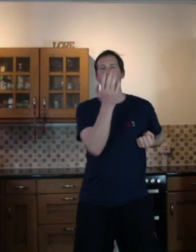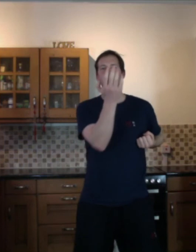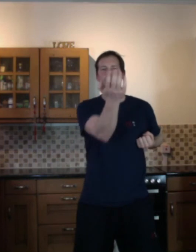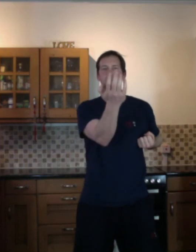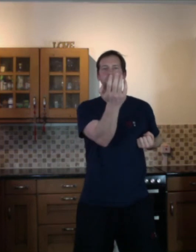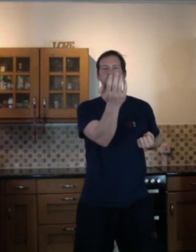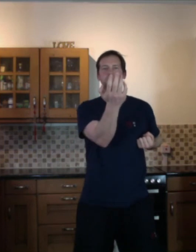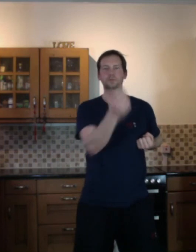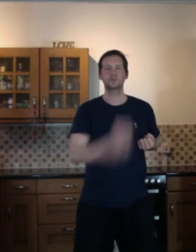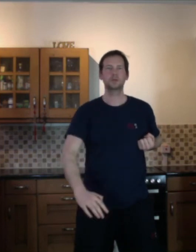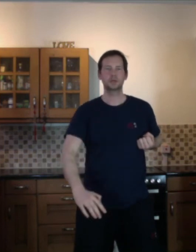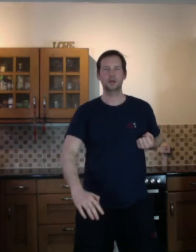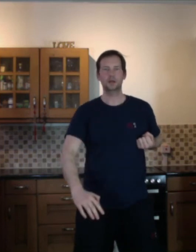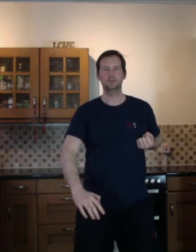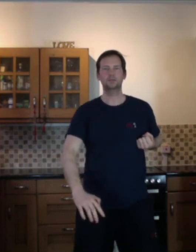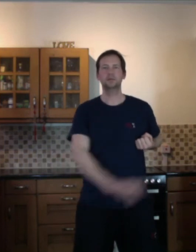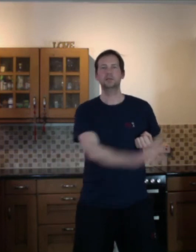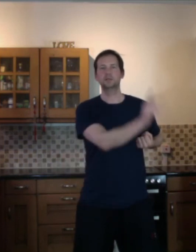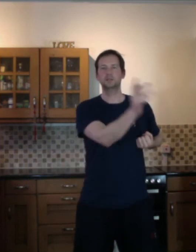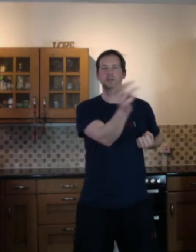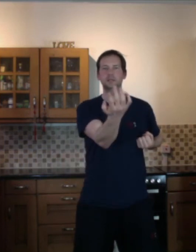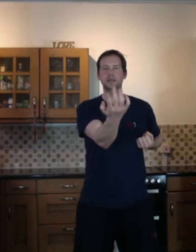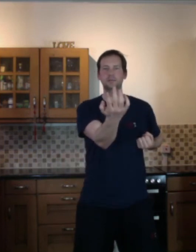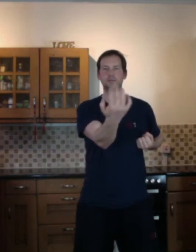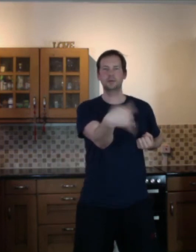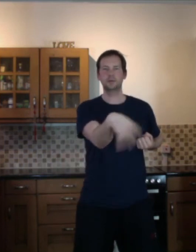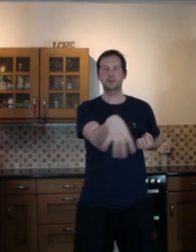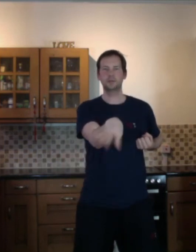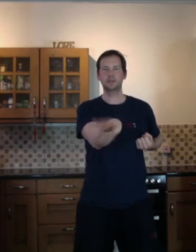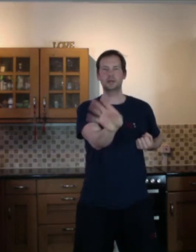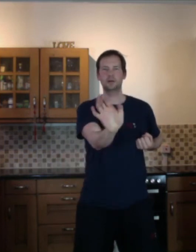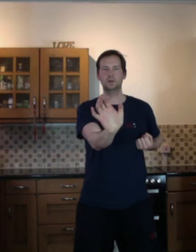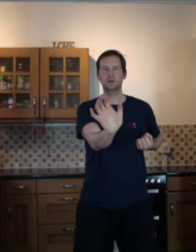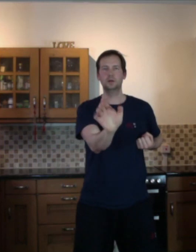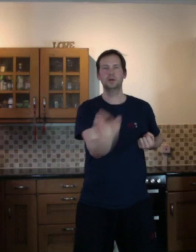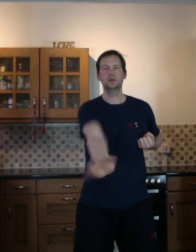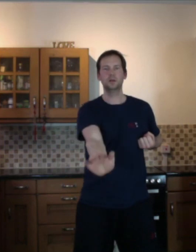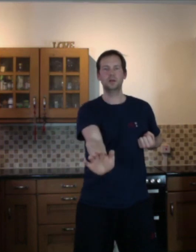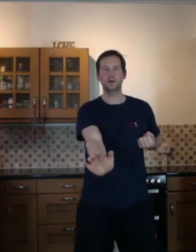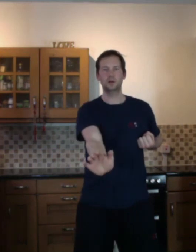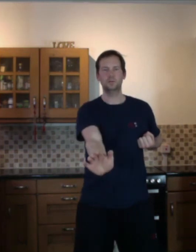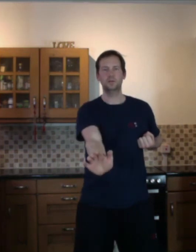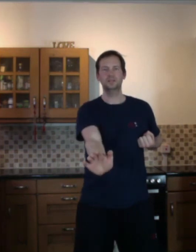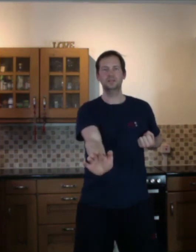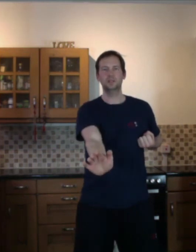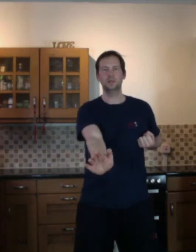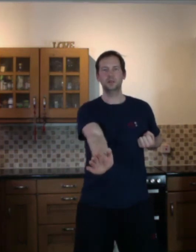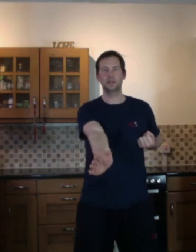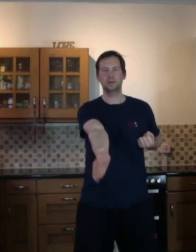Tan. Garn. Garn. Yunsao. Float palm. Lock out the